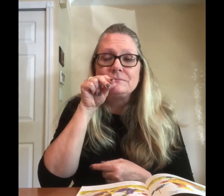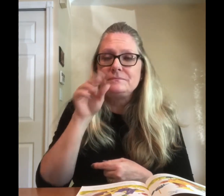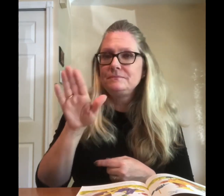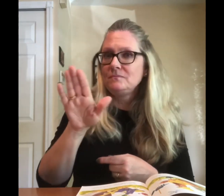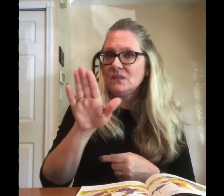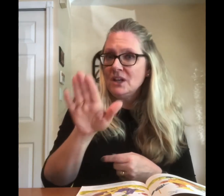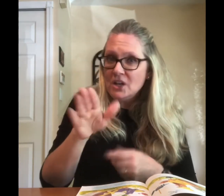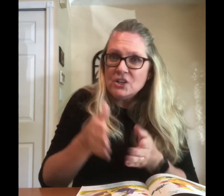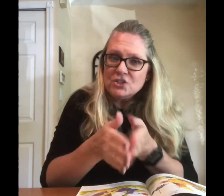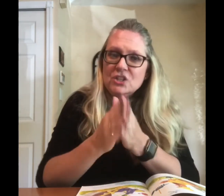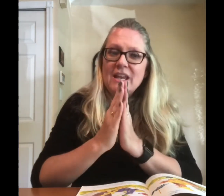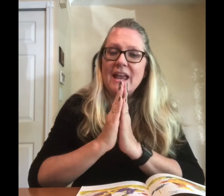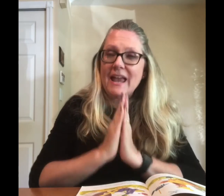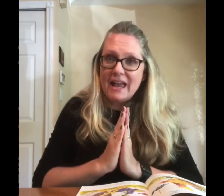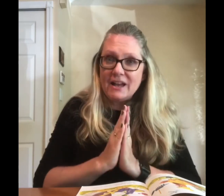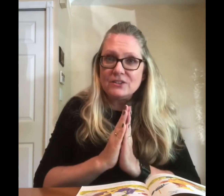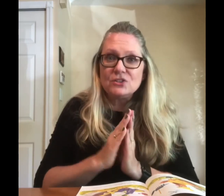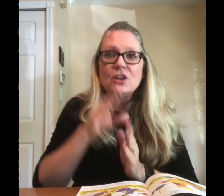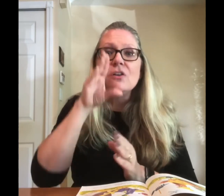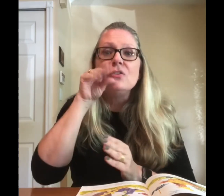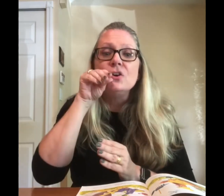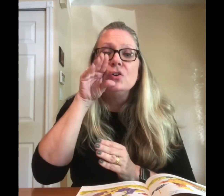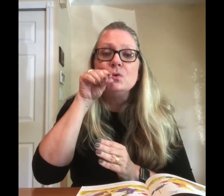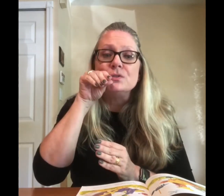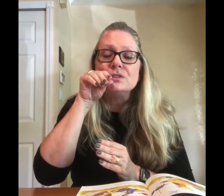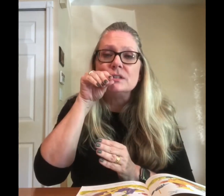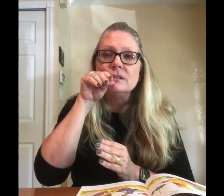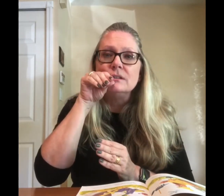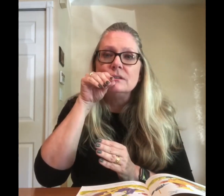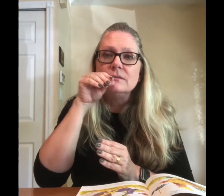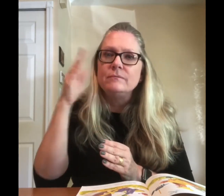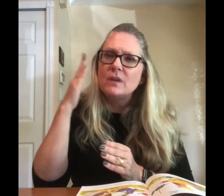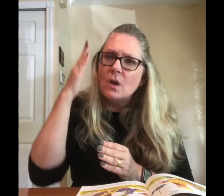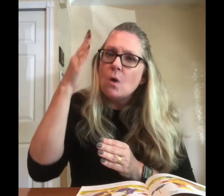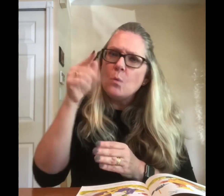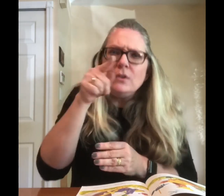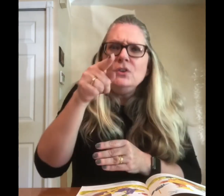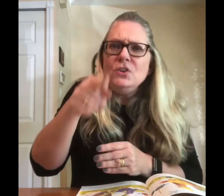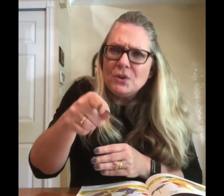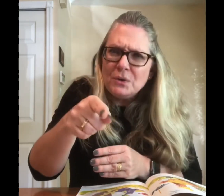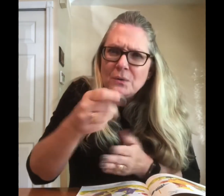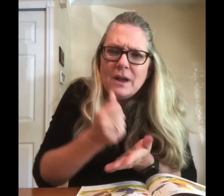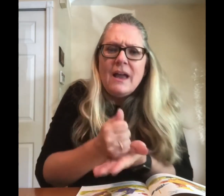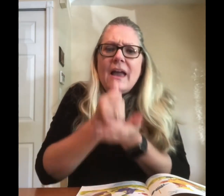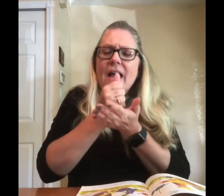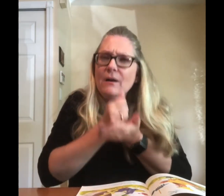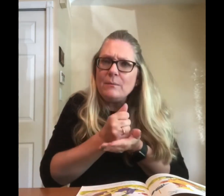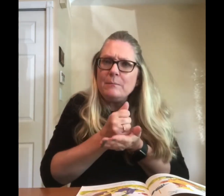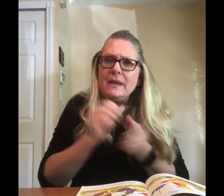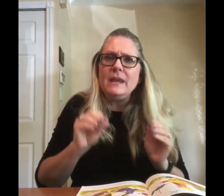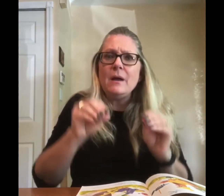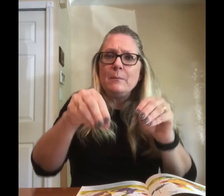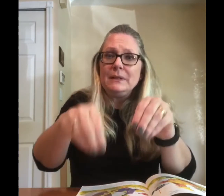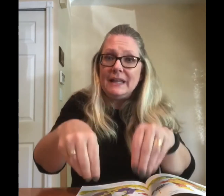She asked the goose. Will you help me plant